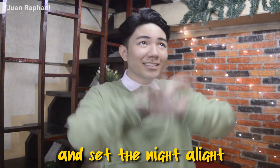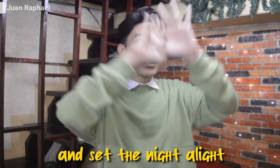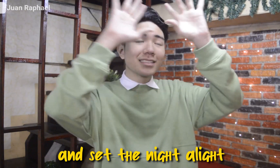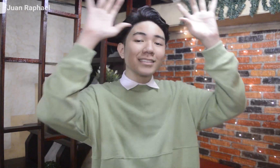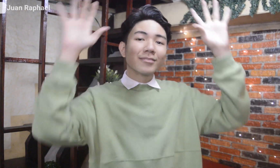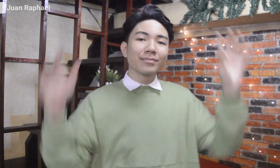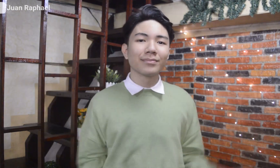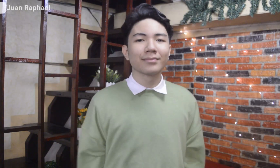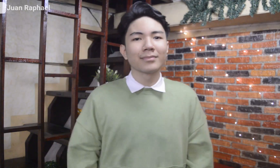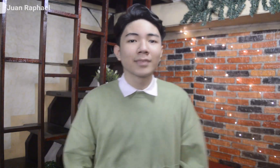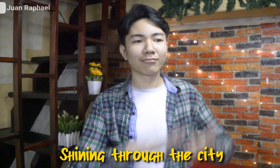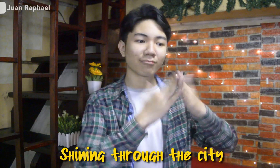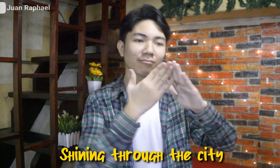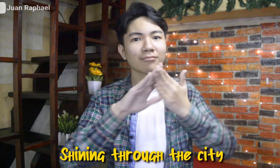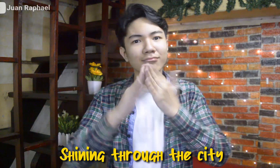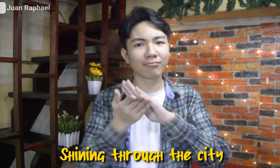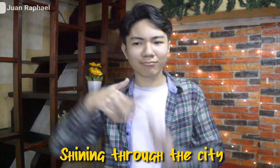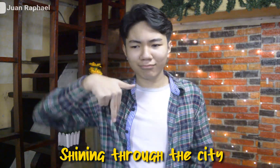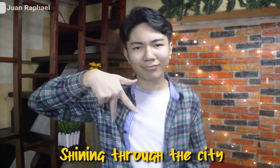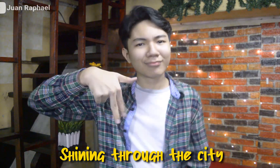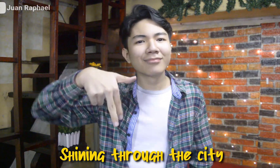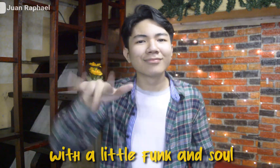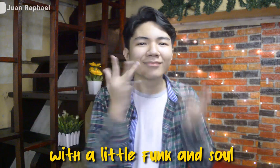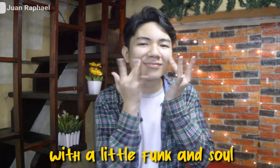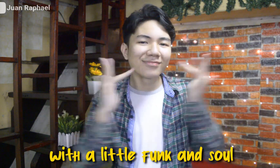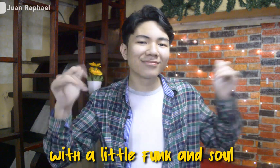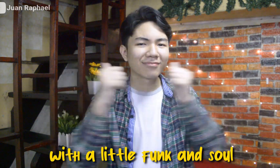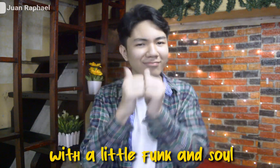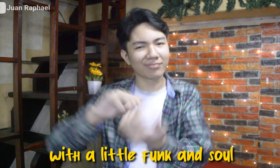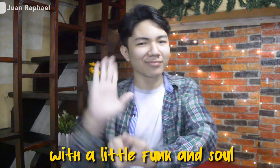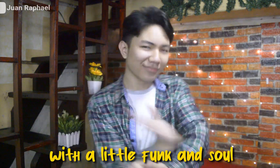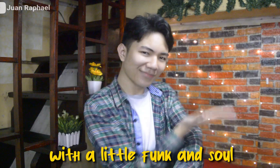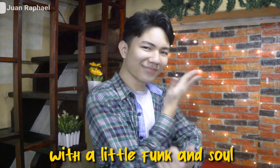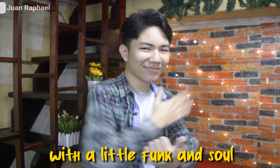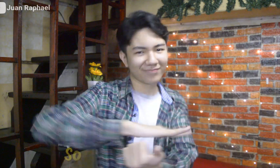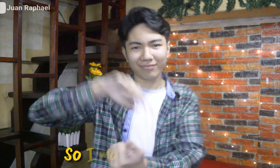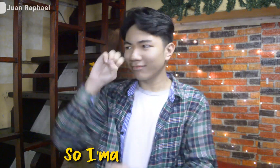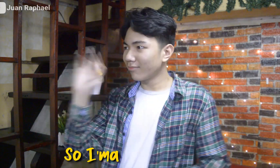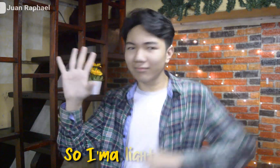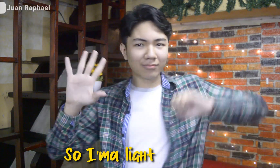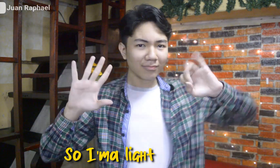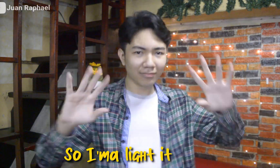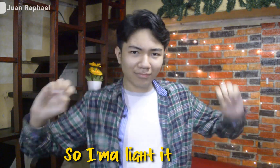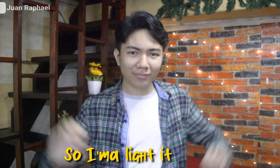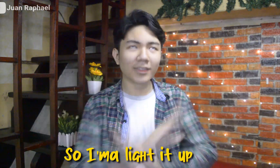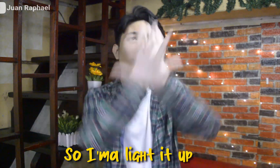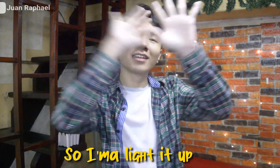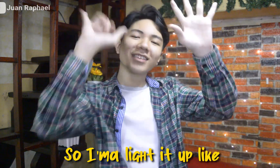light Shining through the city with a little fuckin' song So light it up